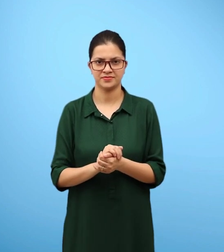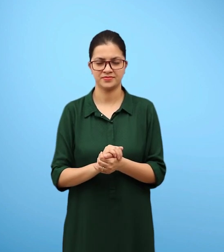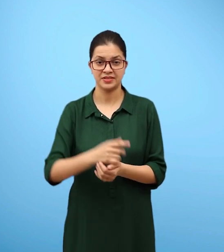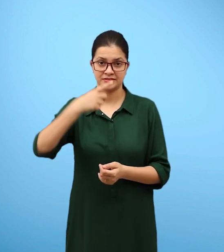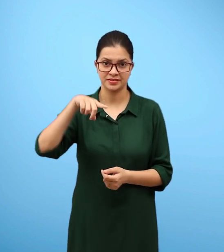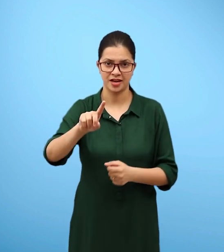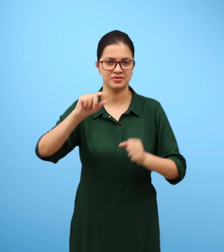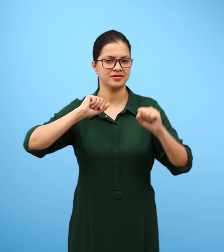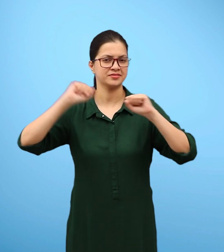Exorcises